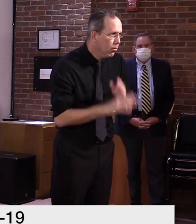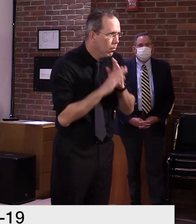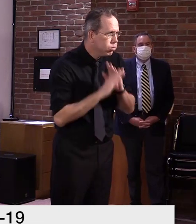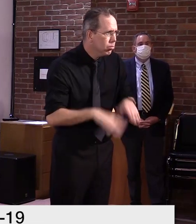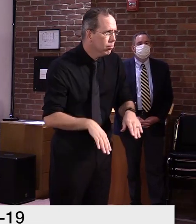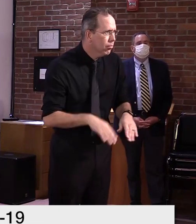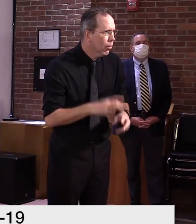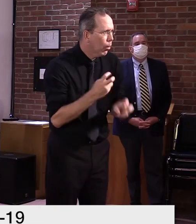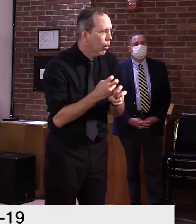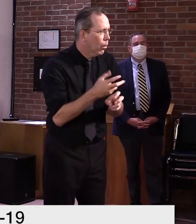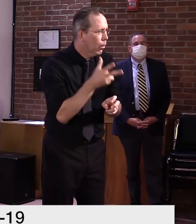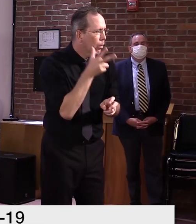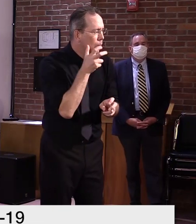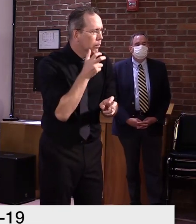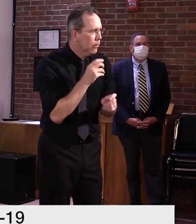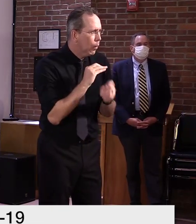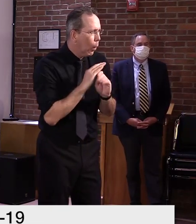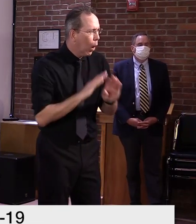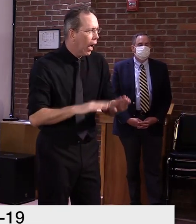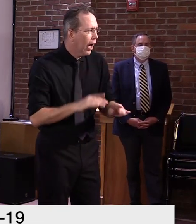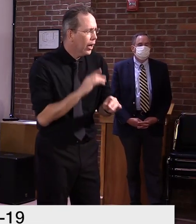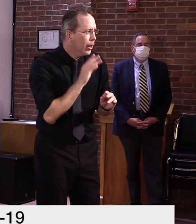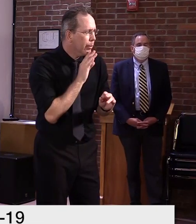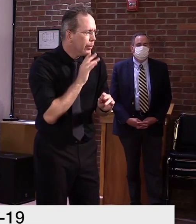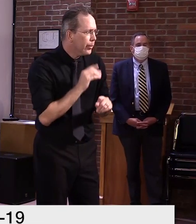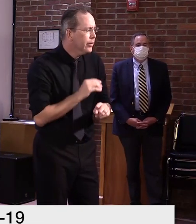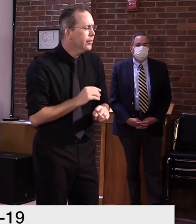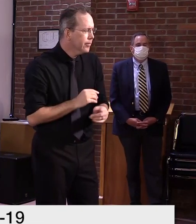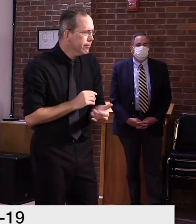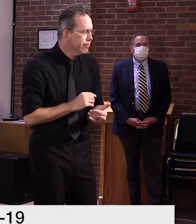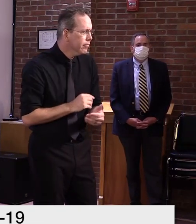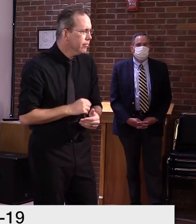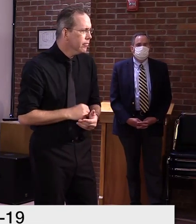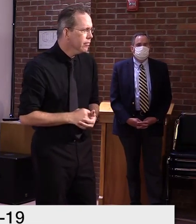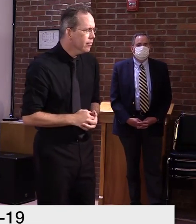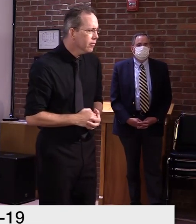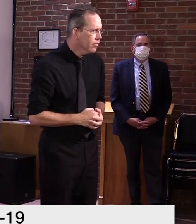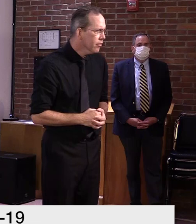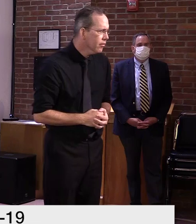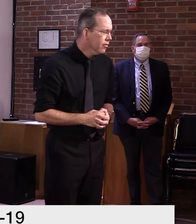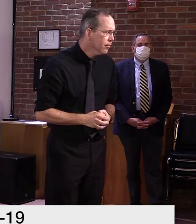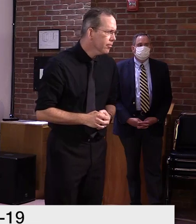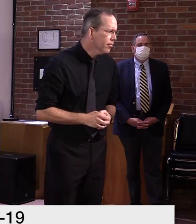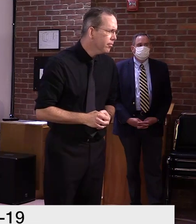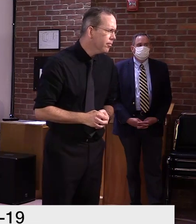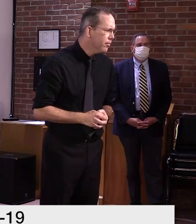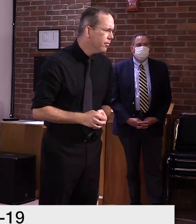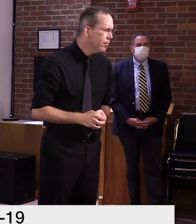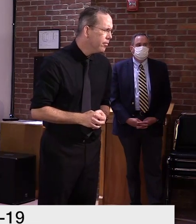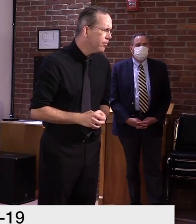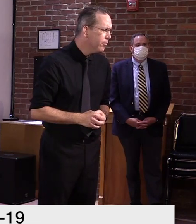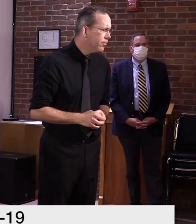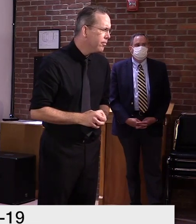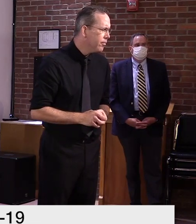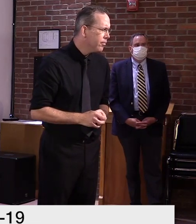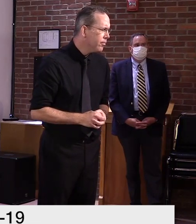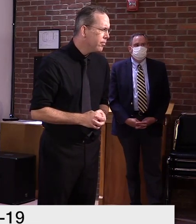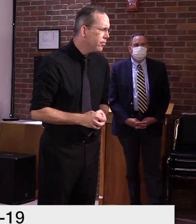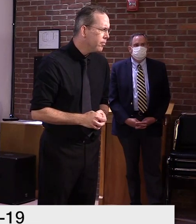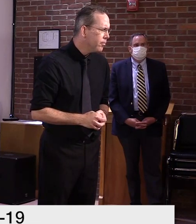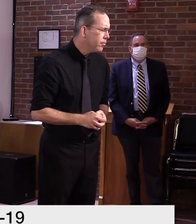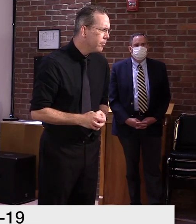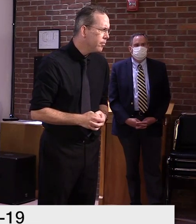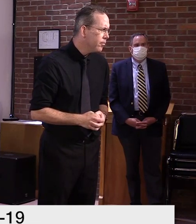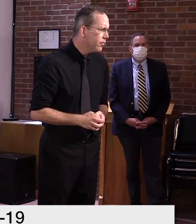in, uh, in Manchester. Given all the background, I guess, Dr. Levine, that you provided on their use, um, do you think they were used,